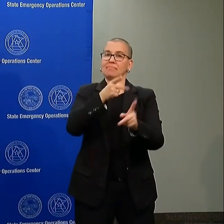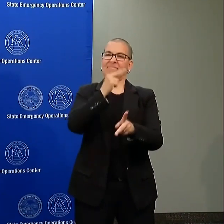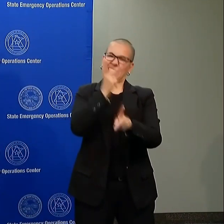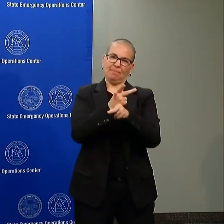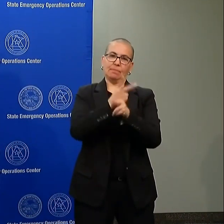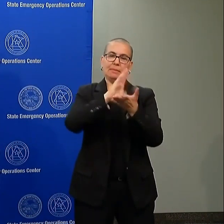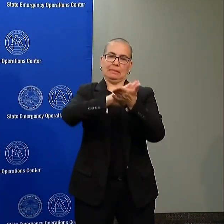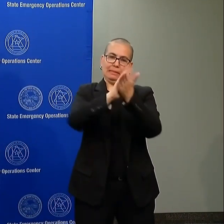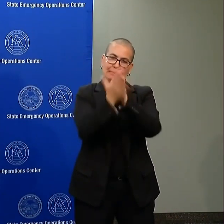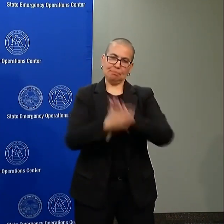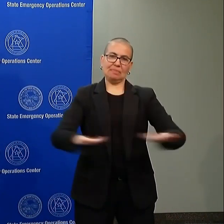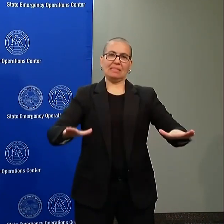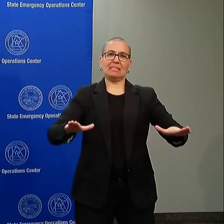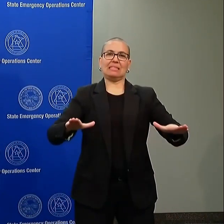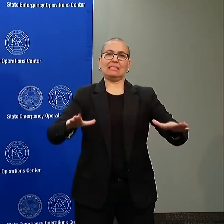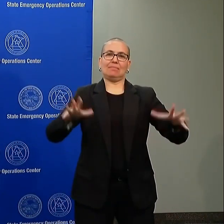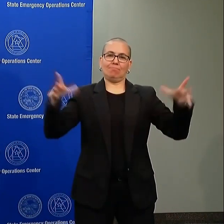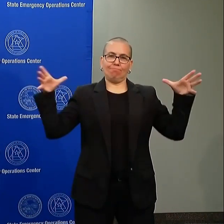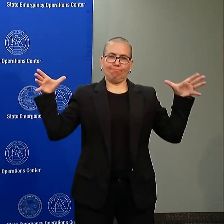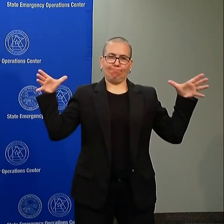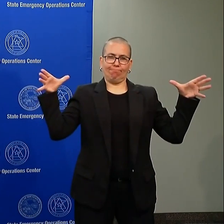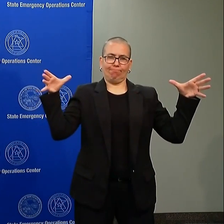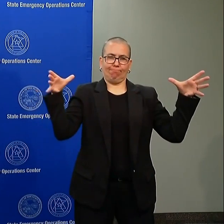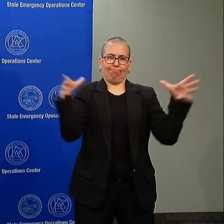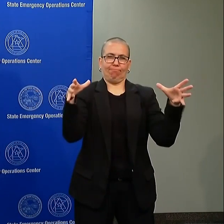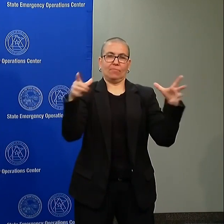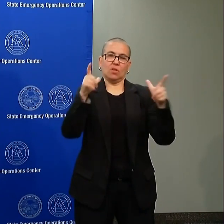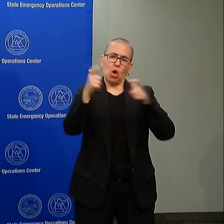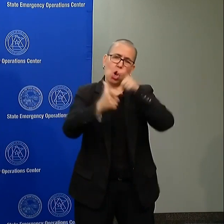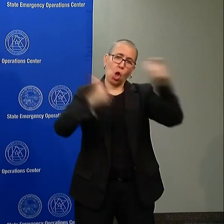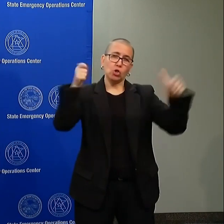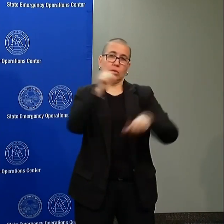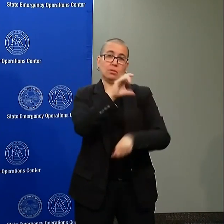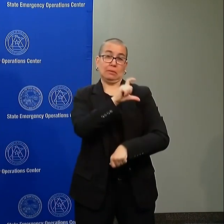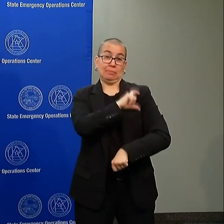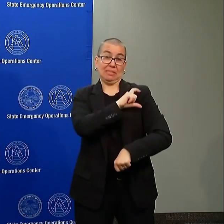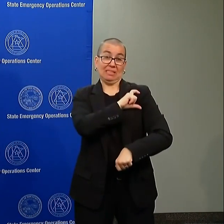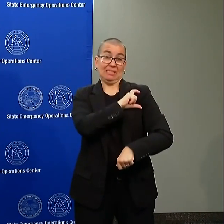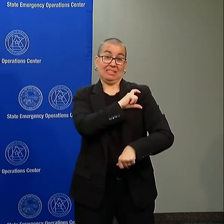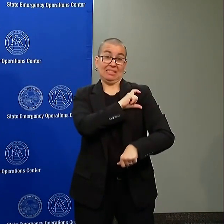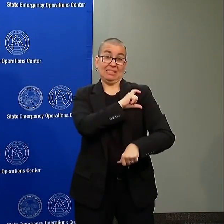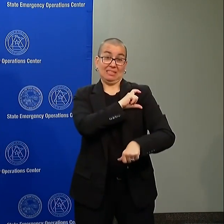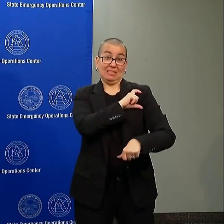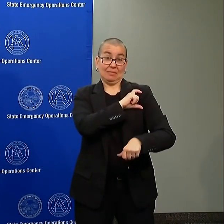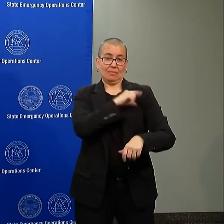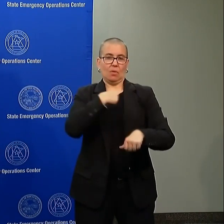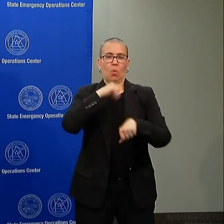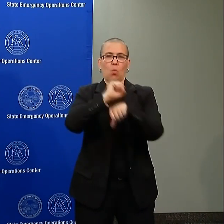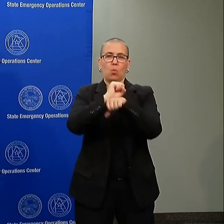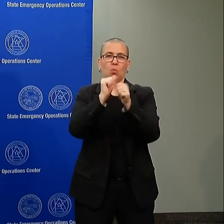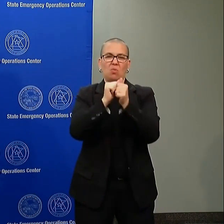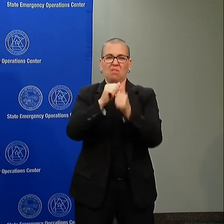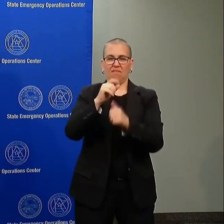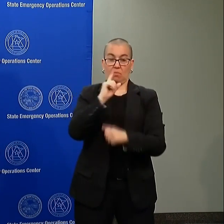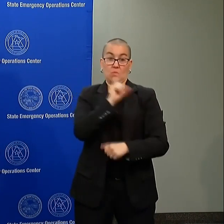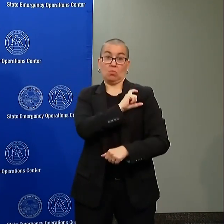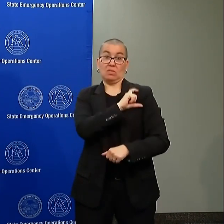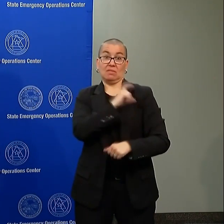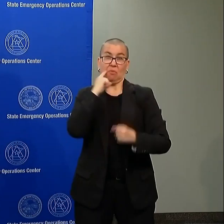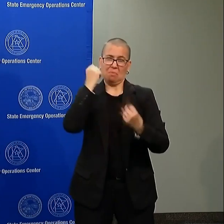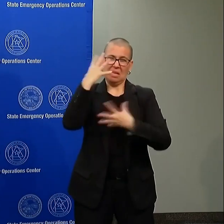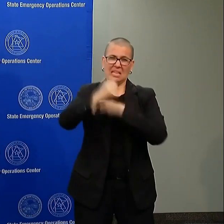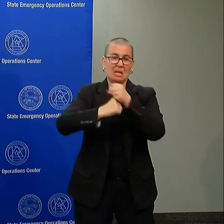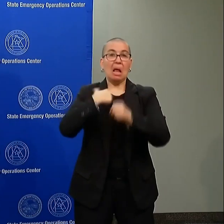in the history of Minnesota. I've been in policing for 40 years, and there has never been a time when I have